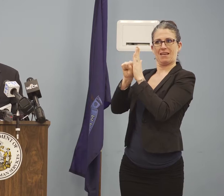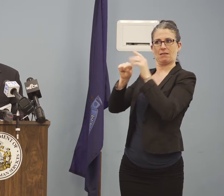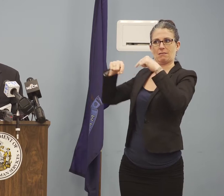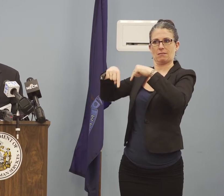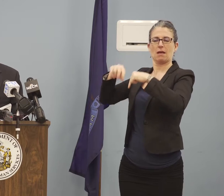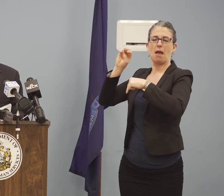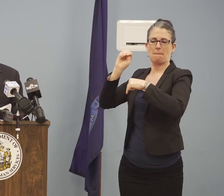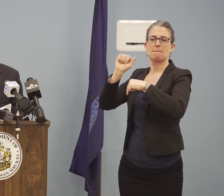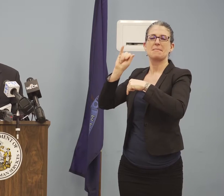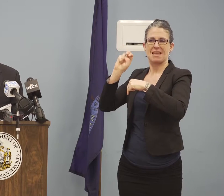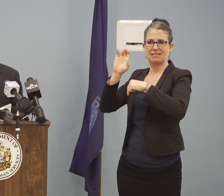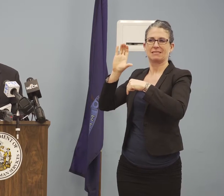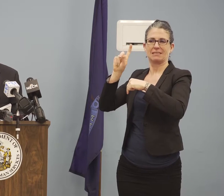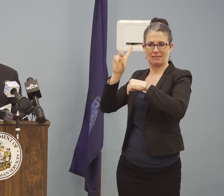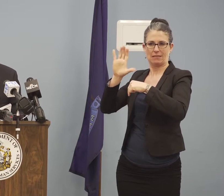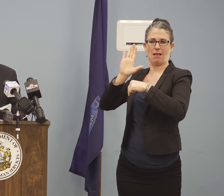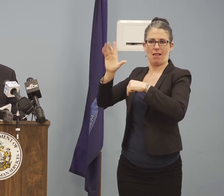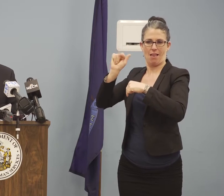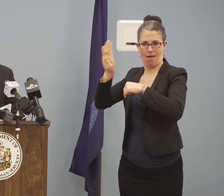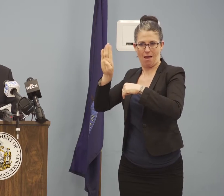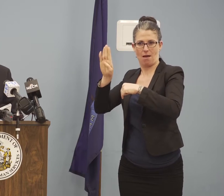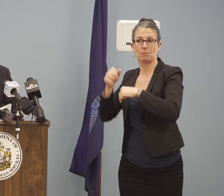and are awaiting confirmation.